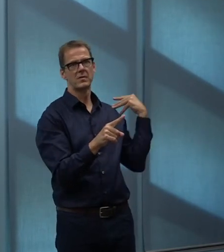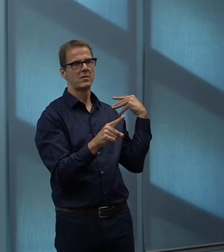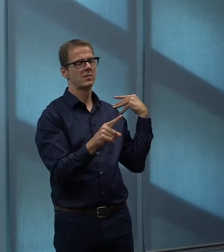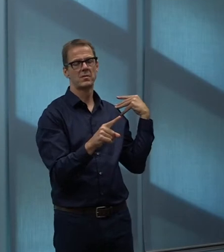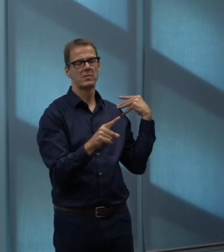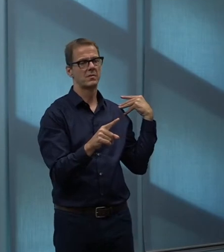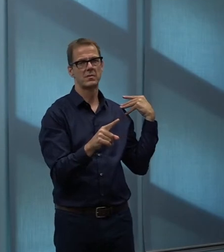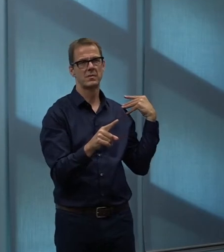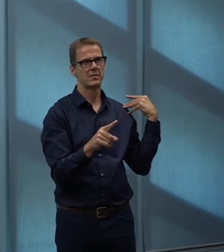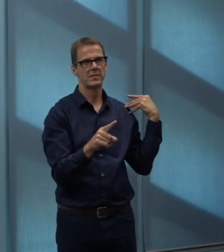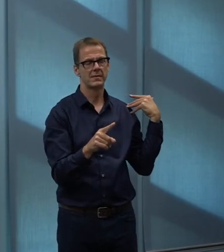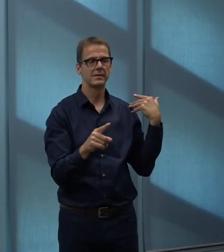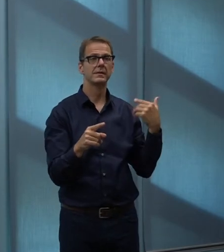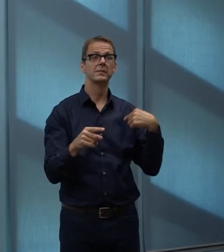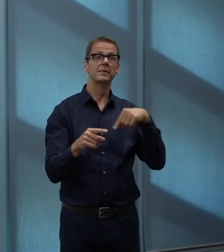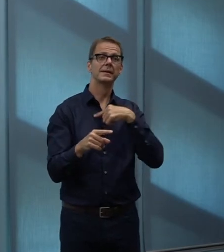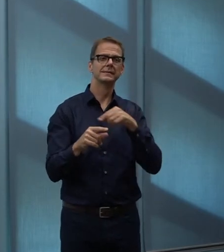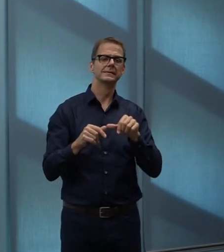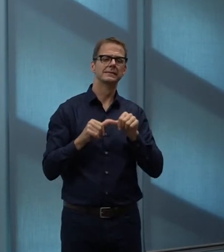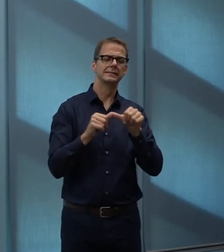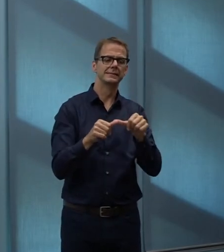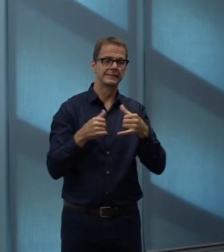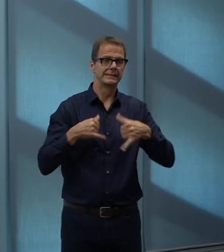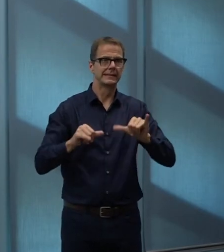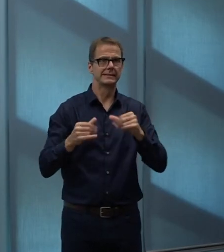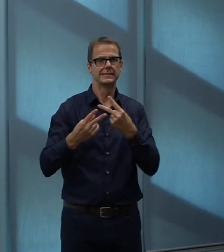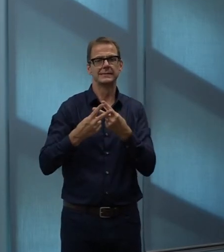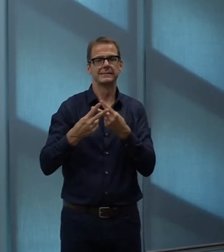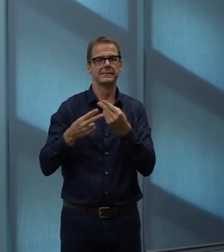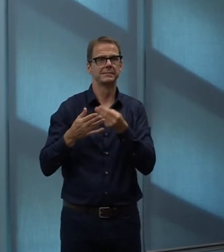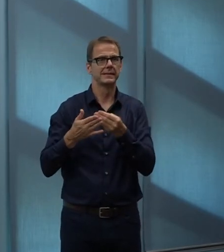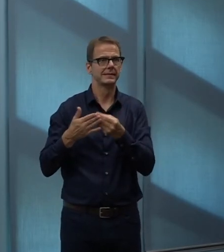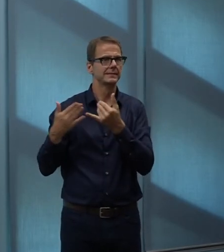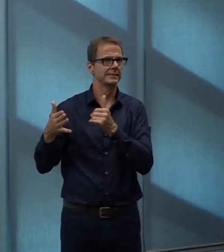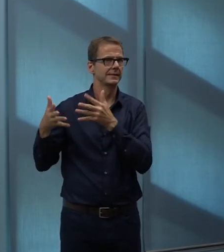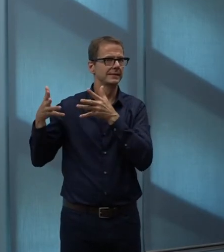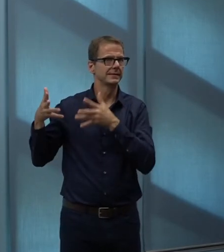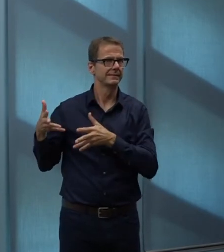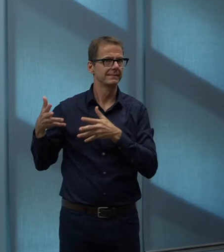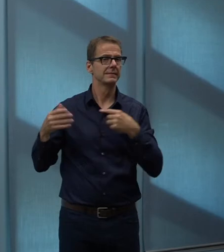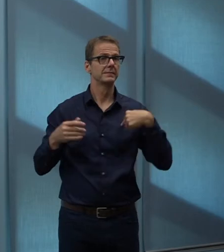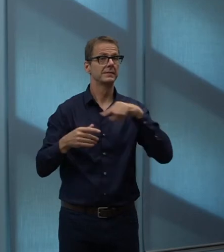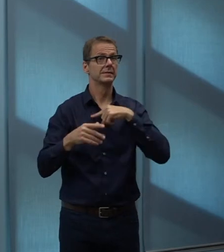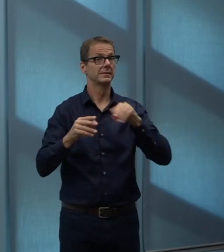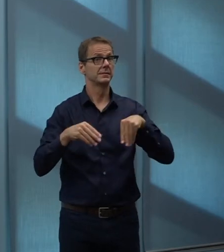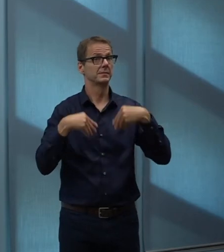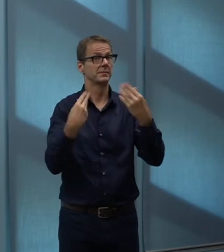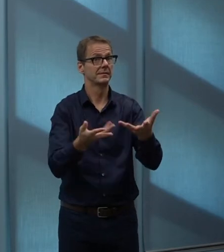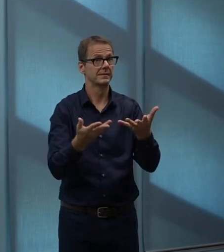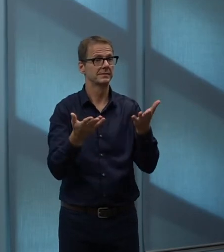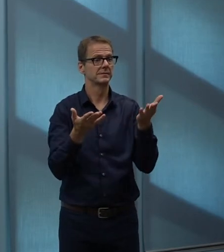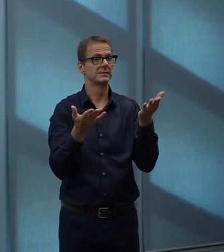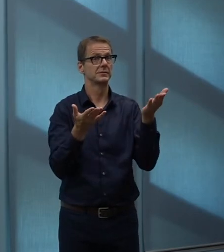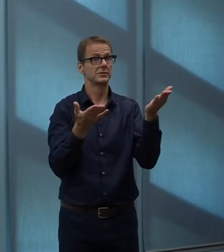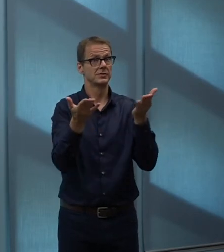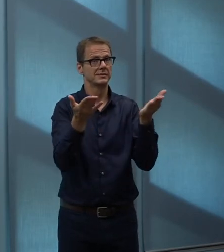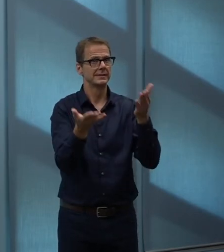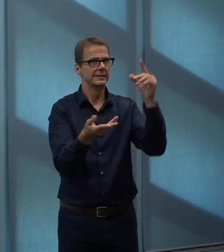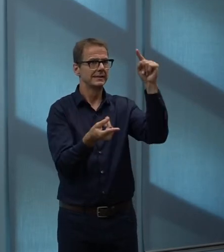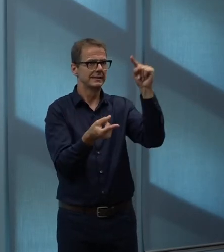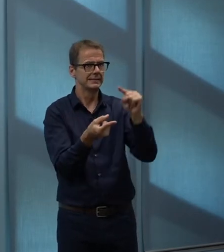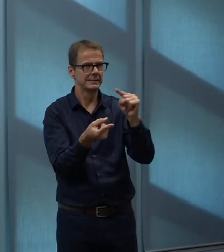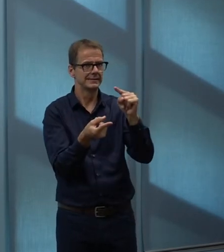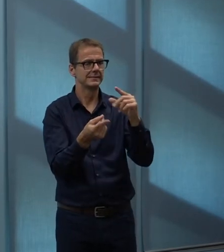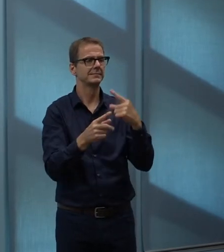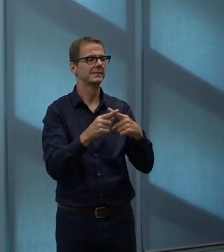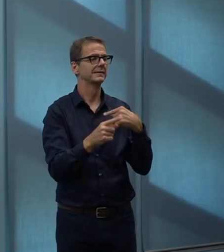anticipated. So trying to be agile and understanding our financial position, we were able to look at potentially